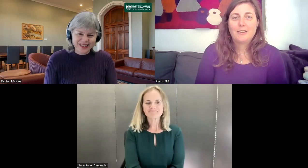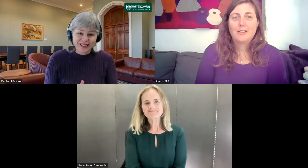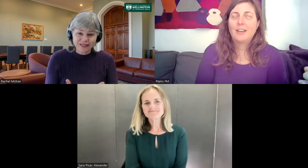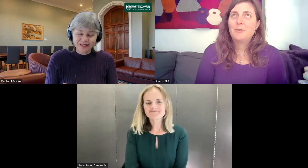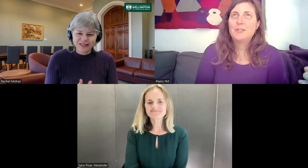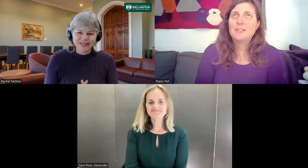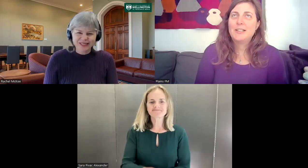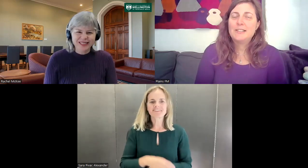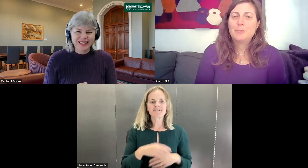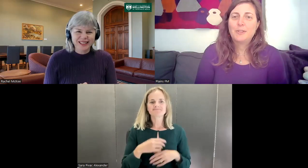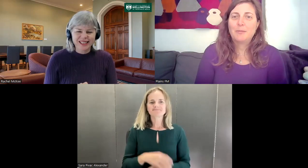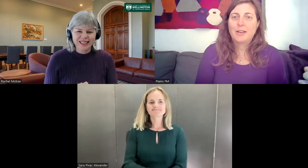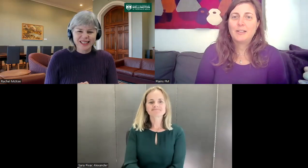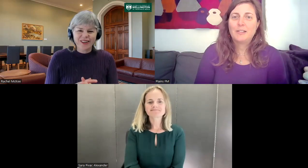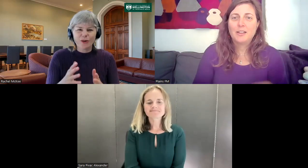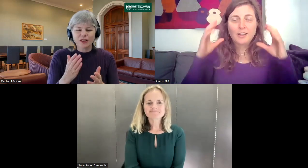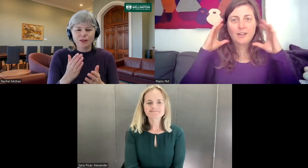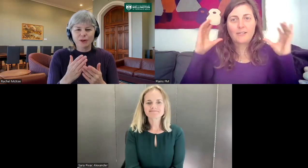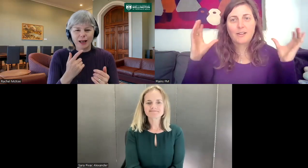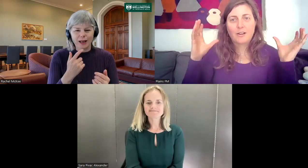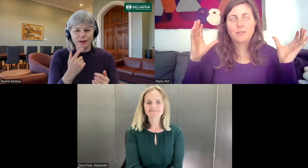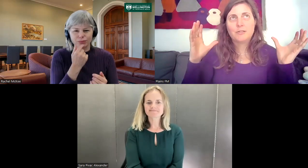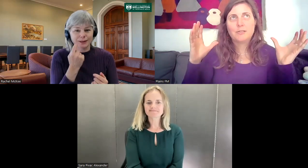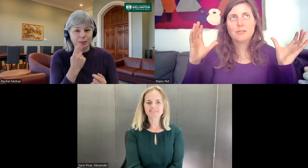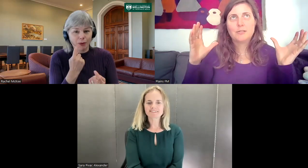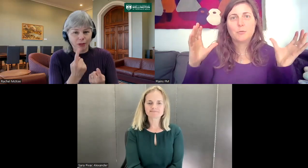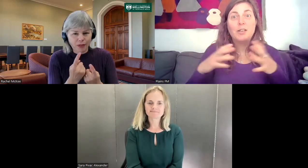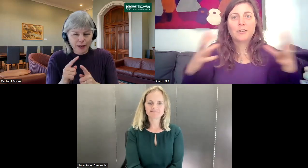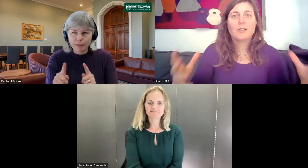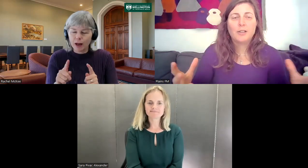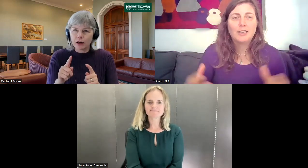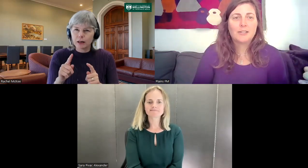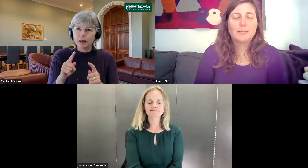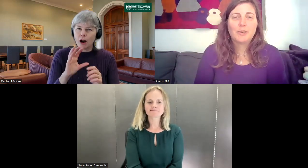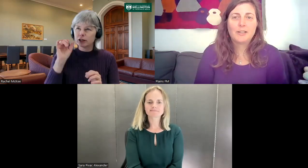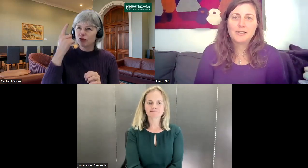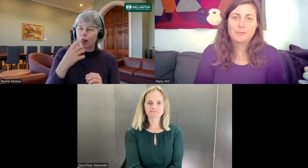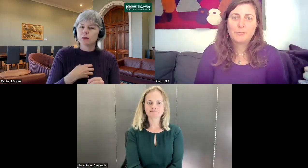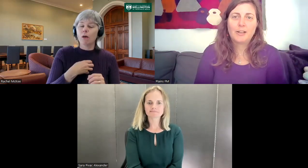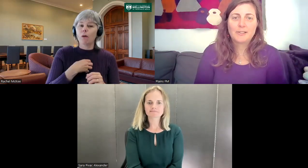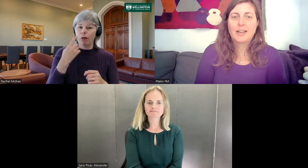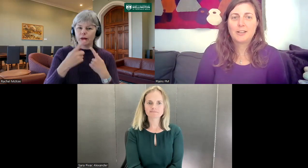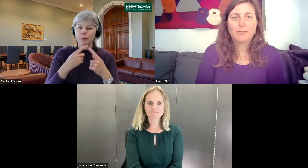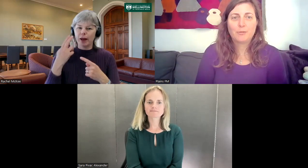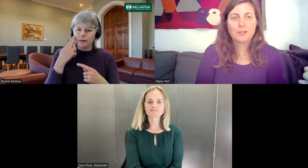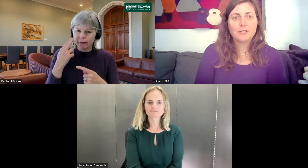Yeah, it was just a really simple thing, but you think, yeah, that's a whole window into somebody else's understanding of the world.